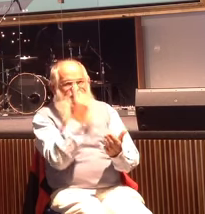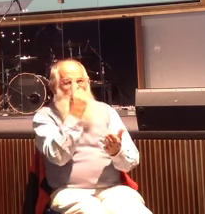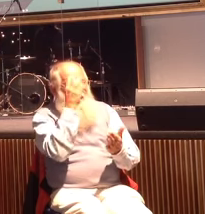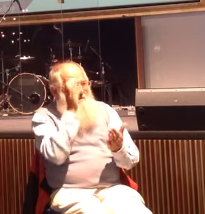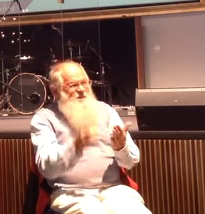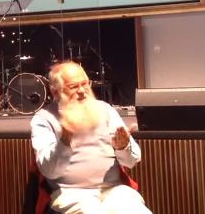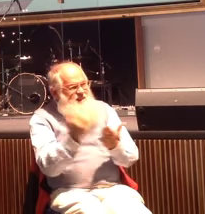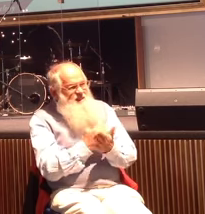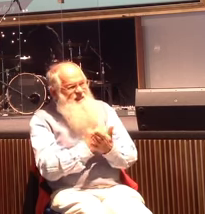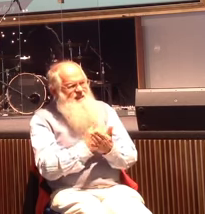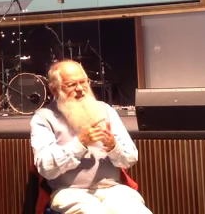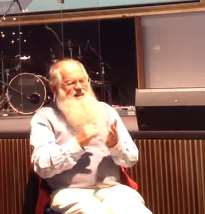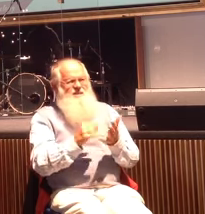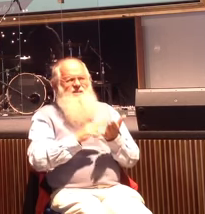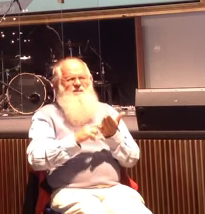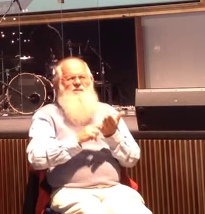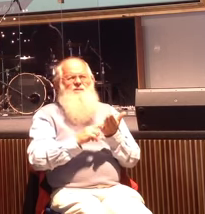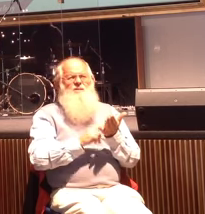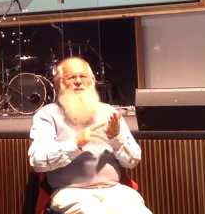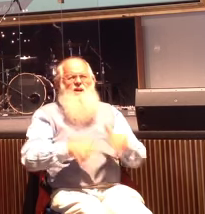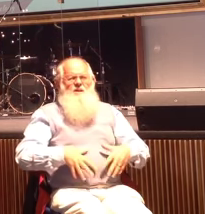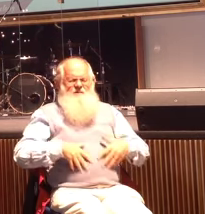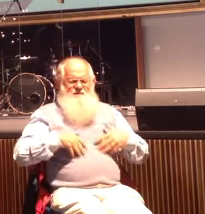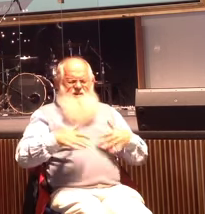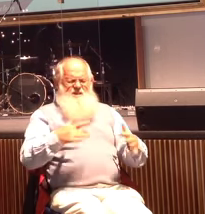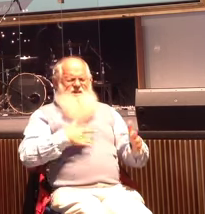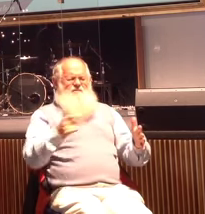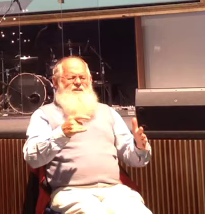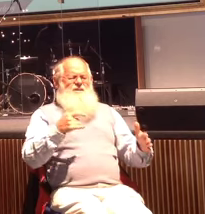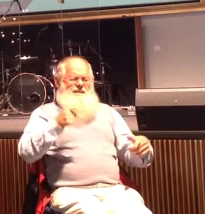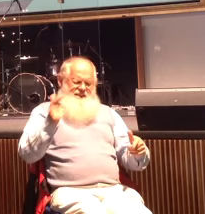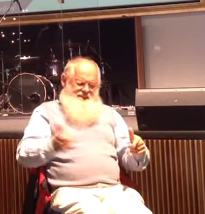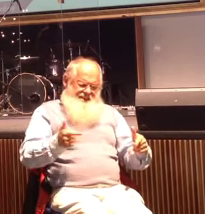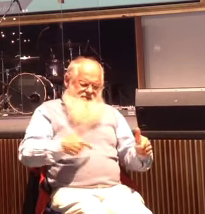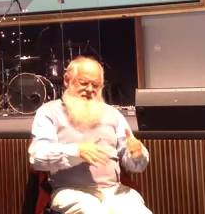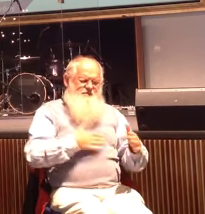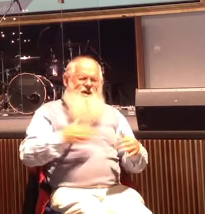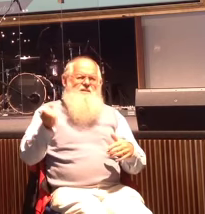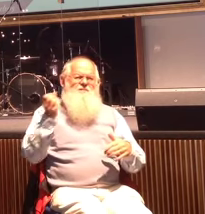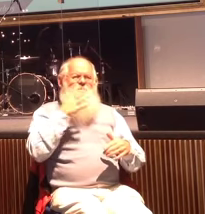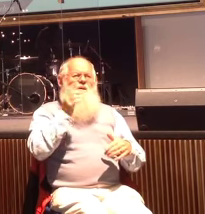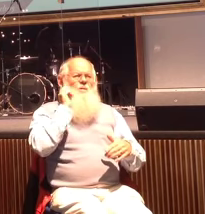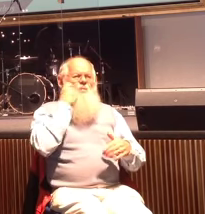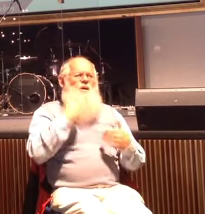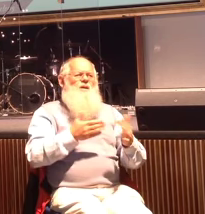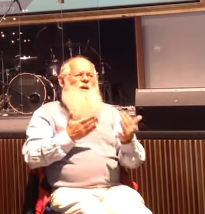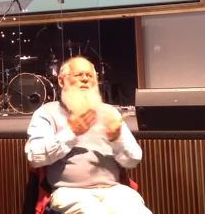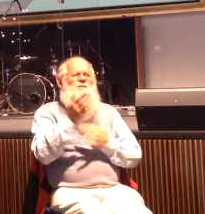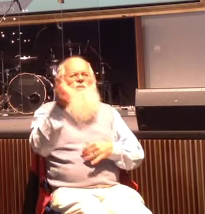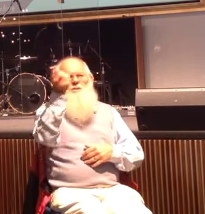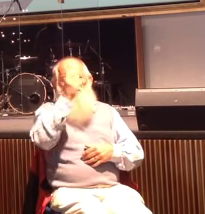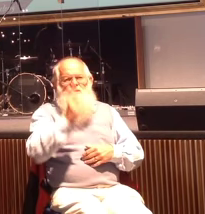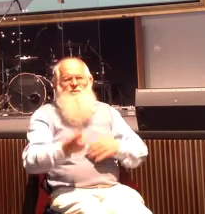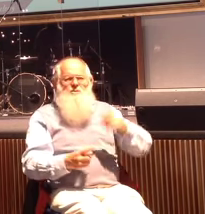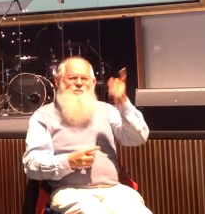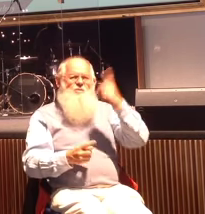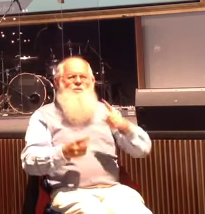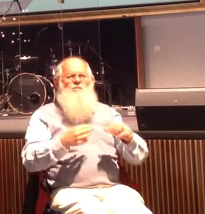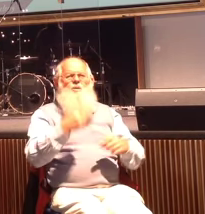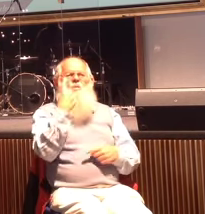As I read that, I felt convicted deep in my spirit that would I go through the storm for one person? If I